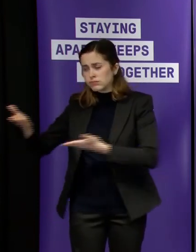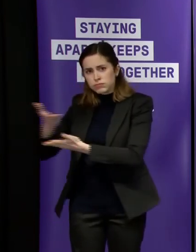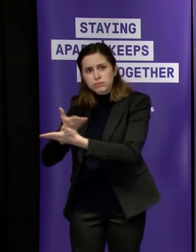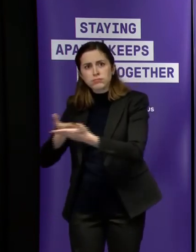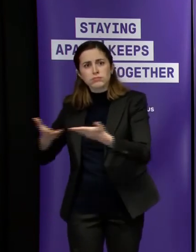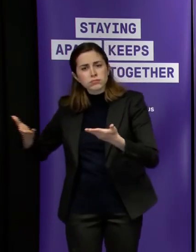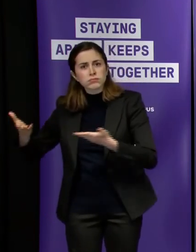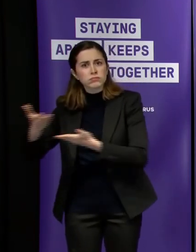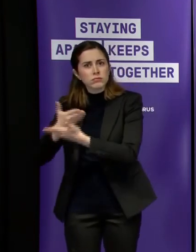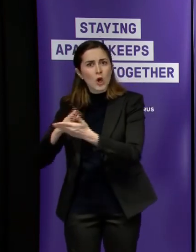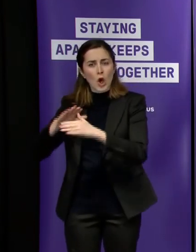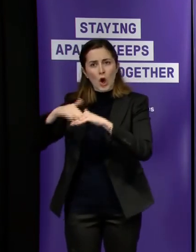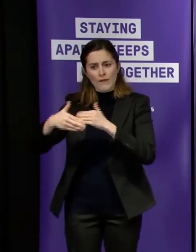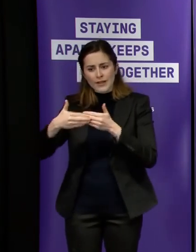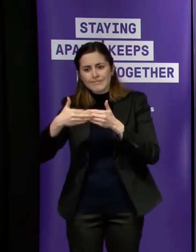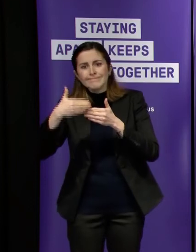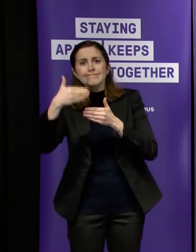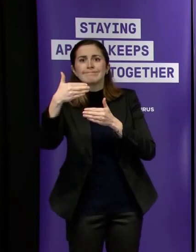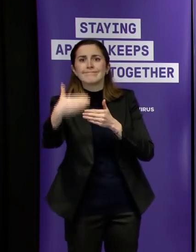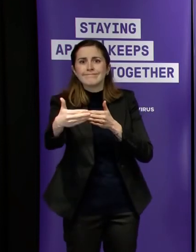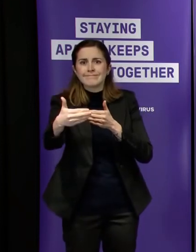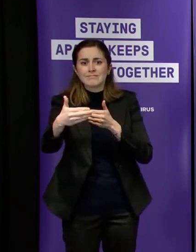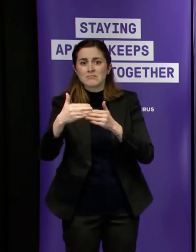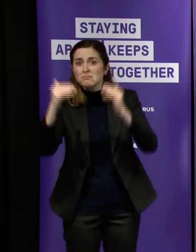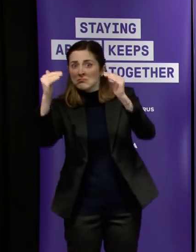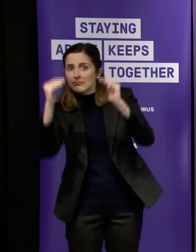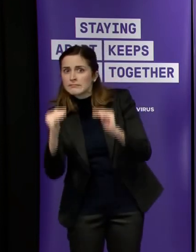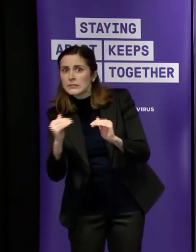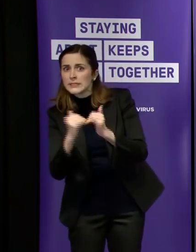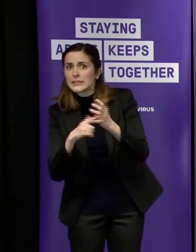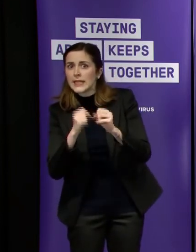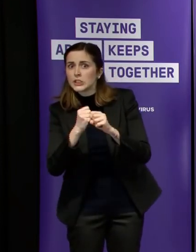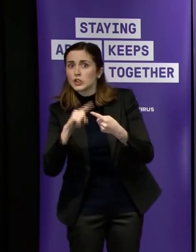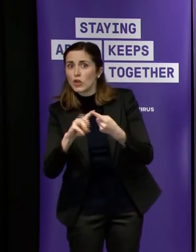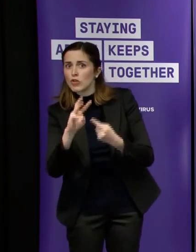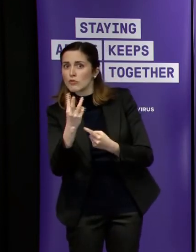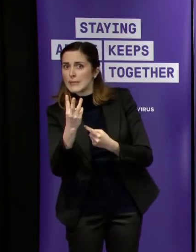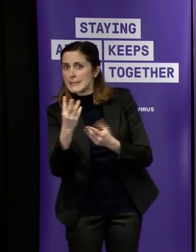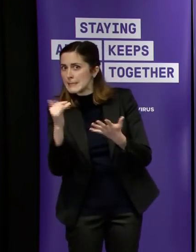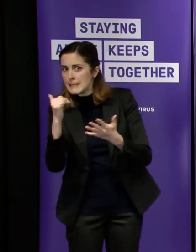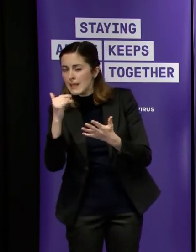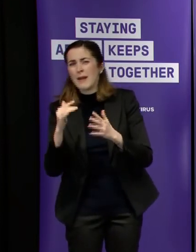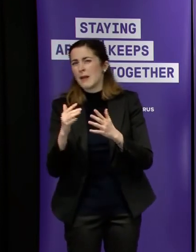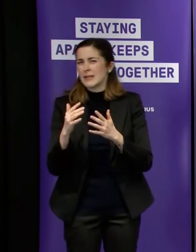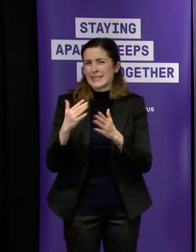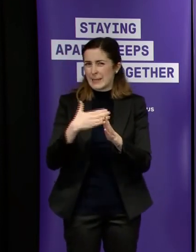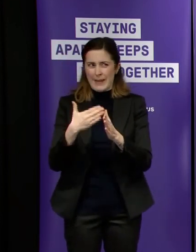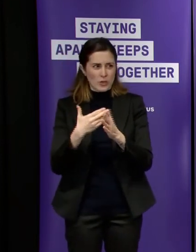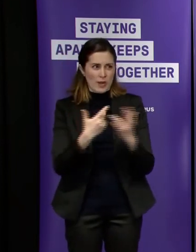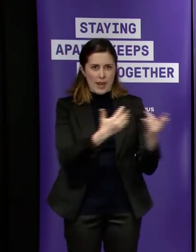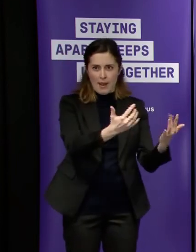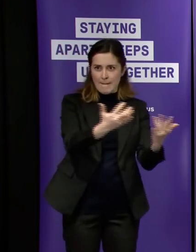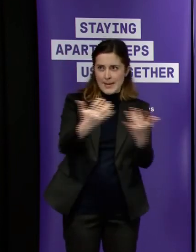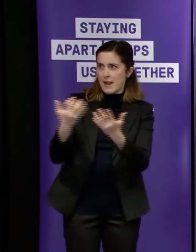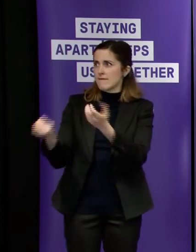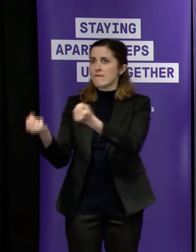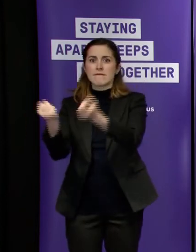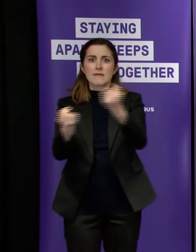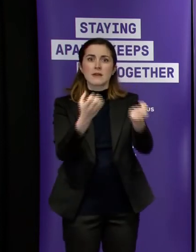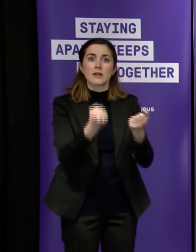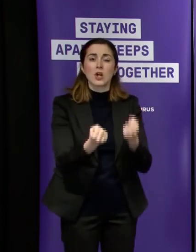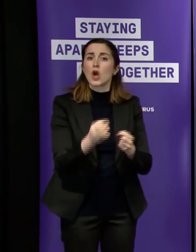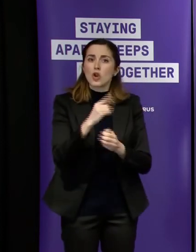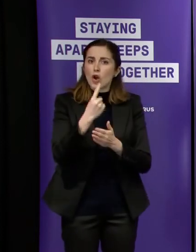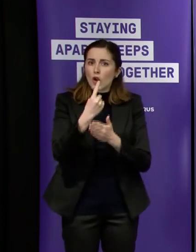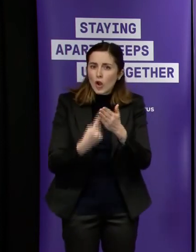look like but it's all dependent on case numbers and as alan i think has just made the point that it's not just about the raw number of new